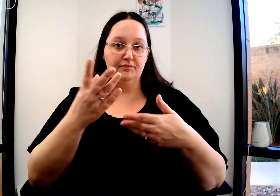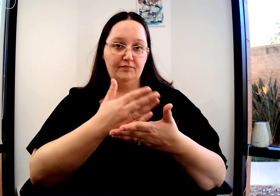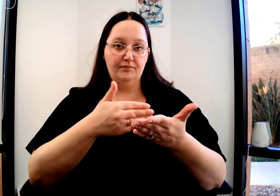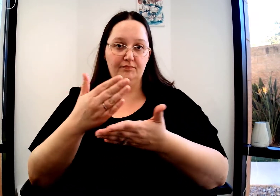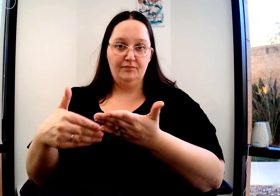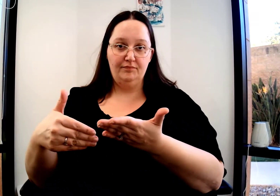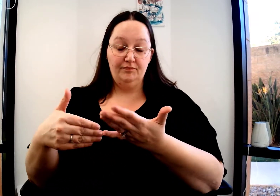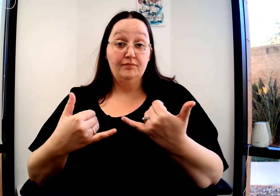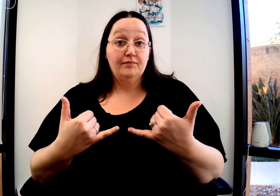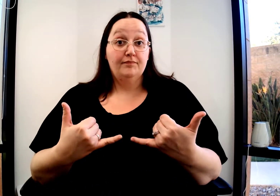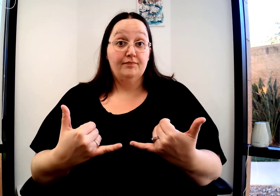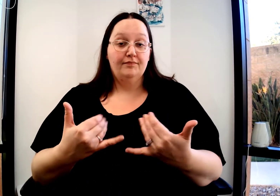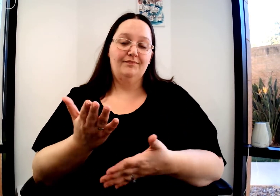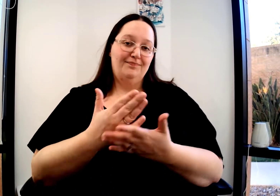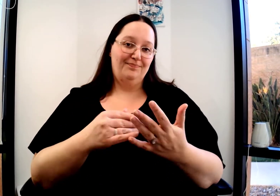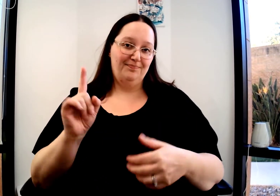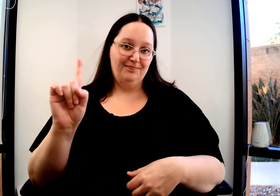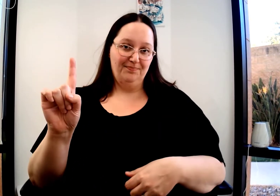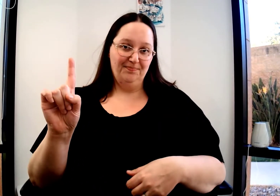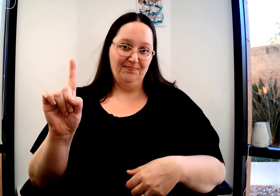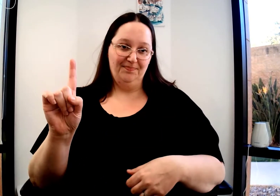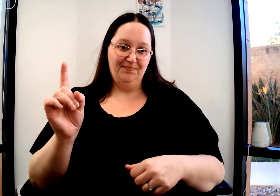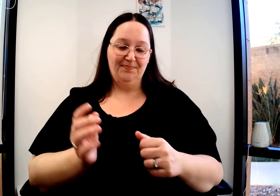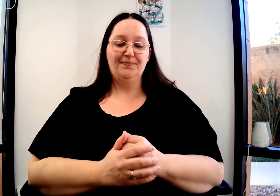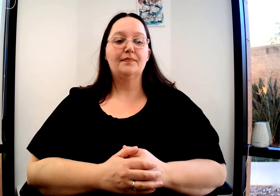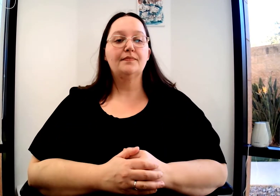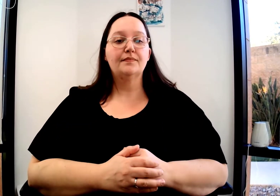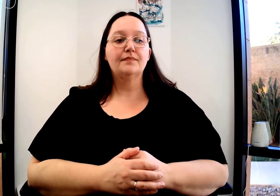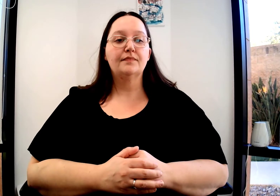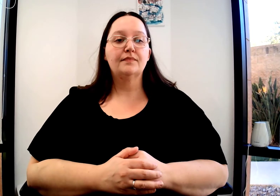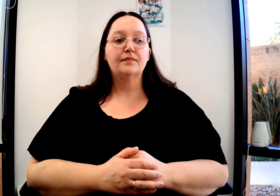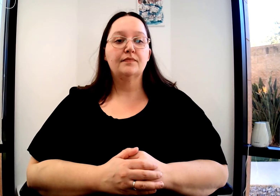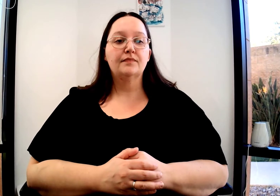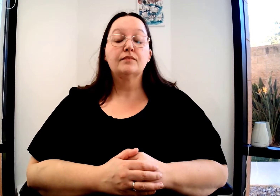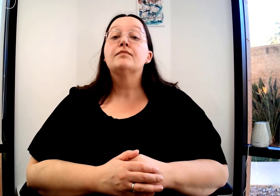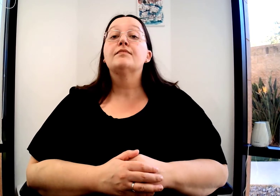Unit eight has two parts. We are currently going to be working on part one.